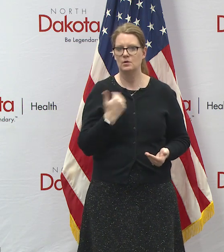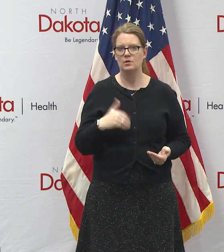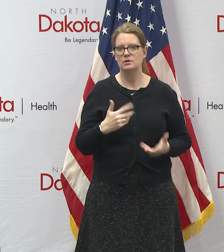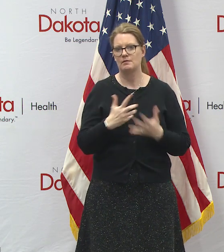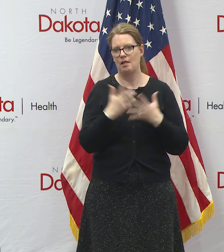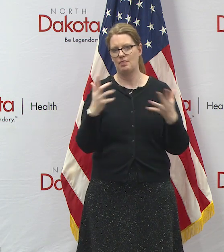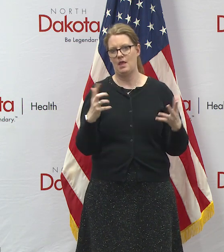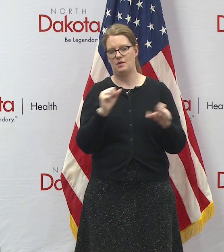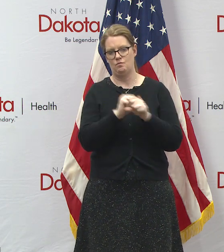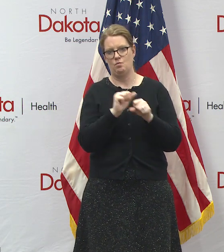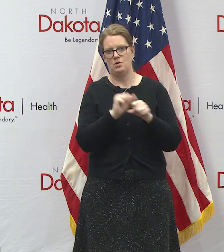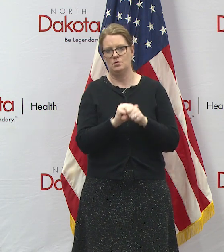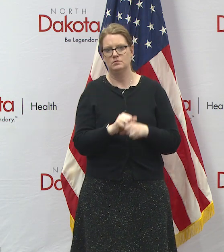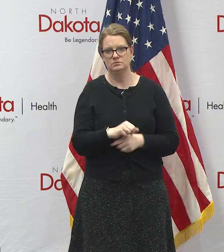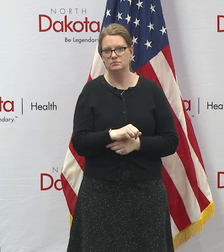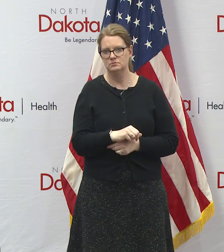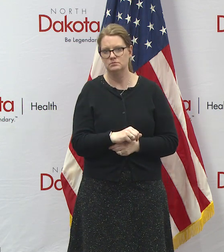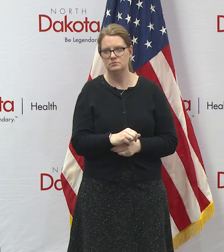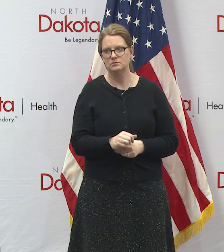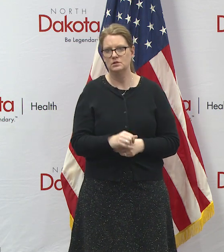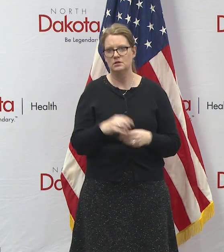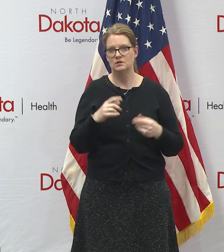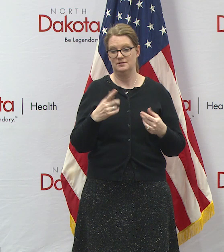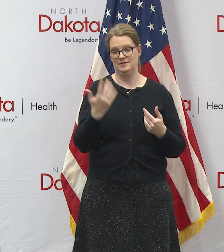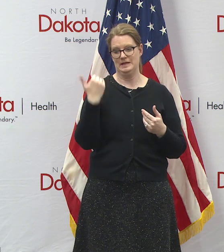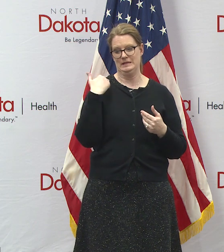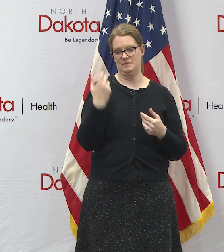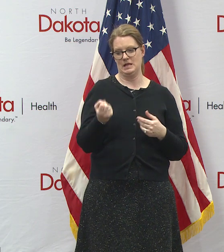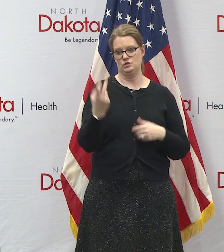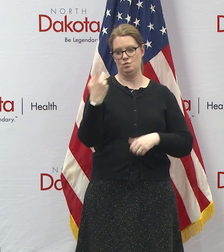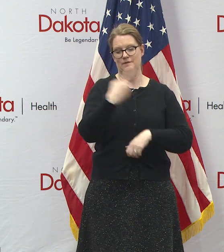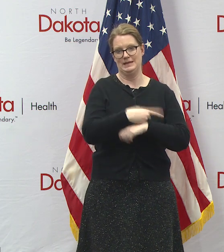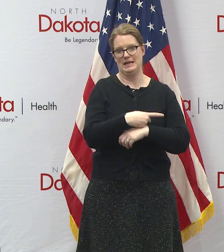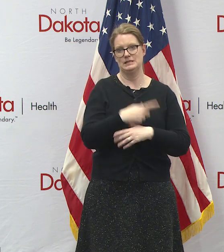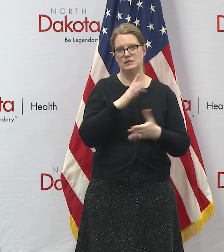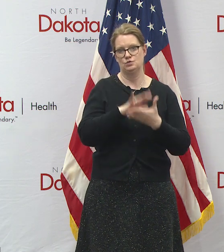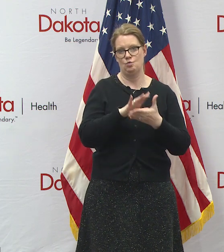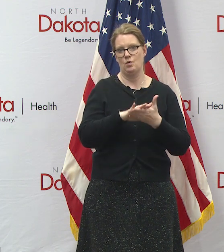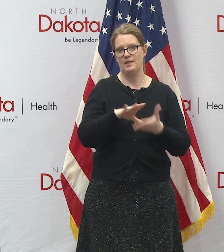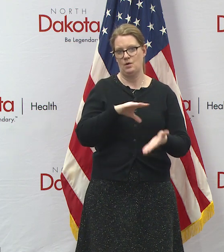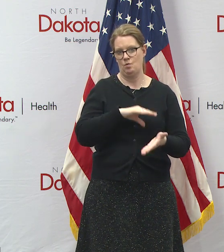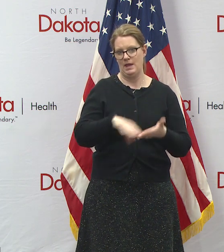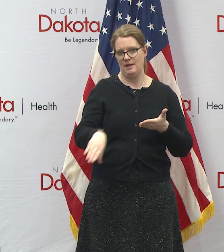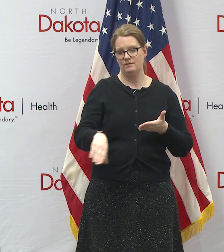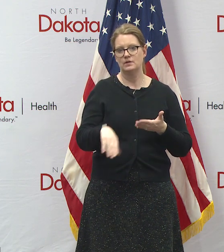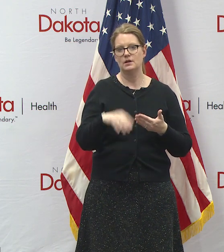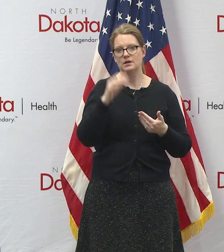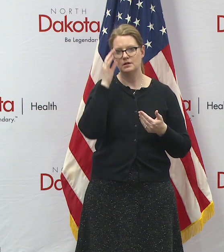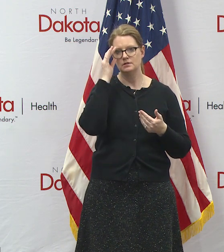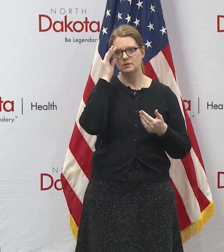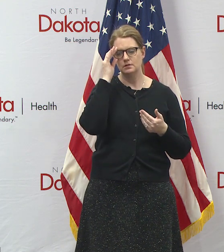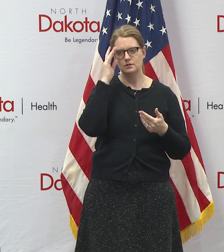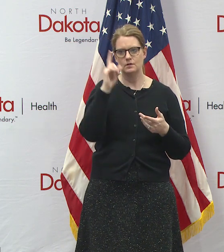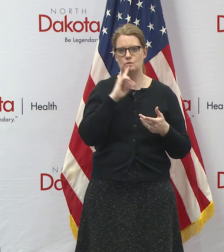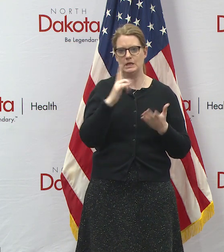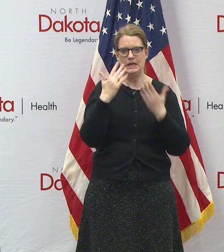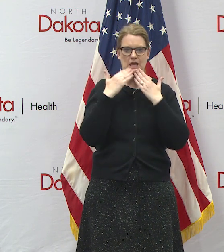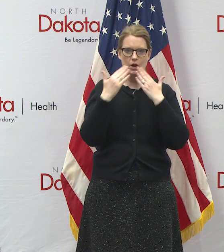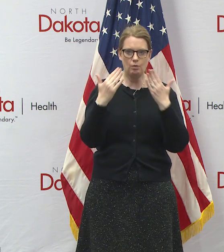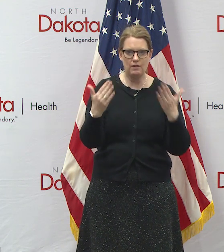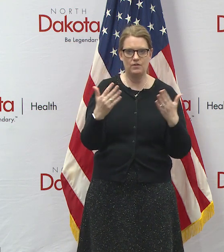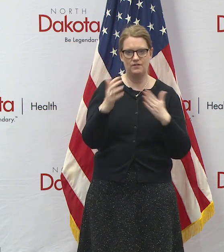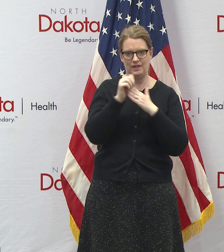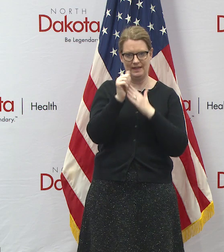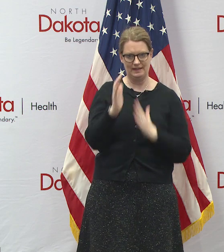lot of great work that's going out there this during these 12 days uh that of school that waved and we are you know grateful for for all the leadership